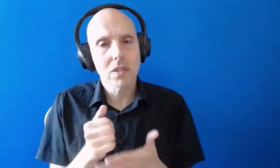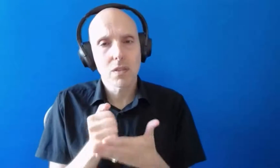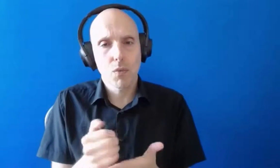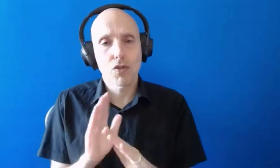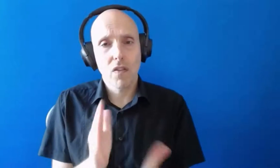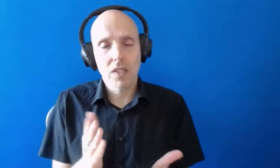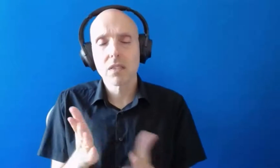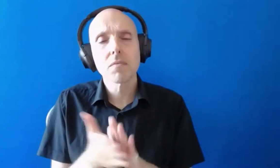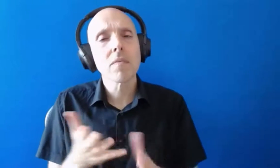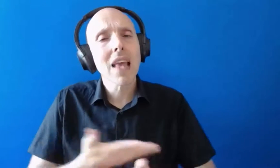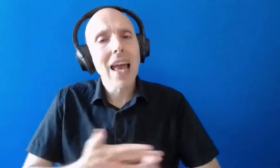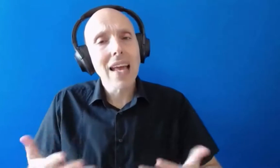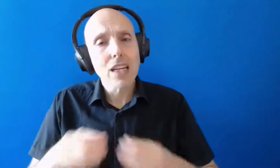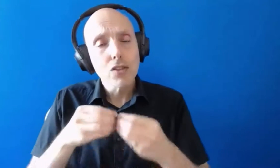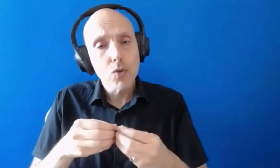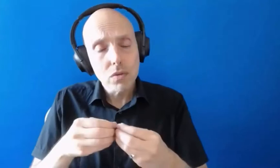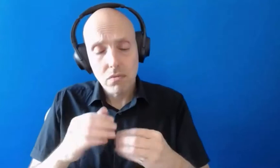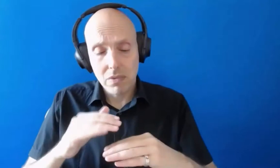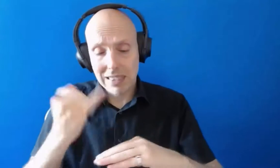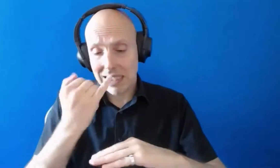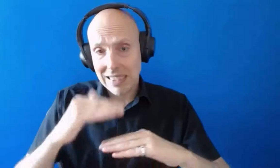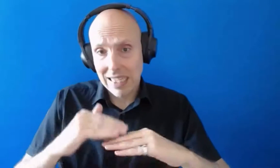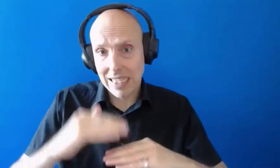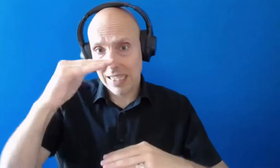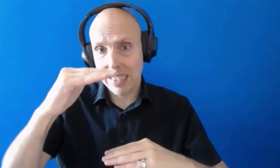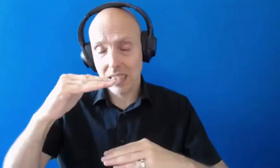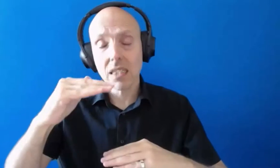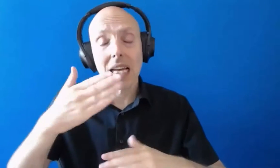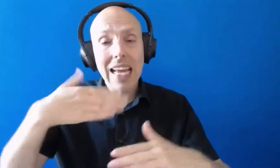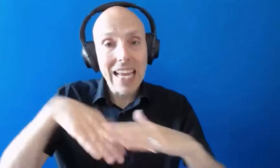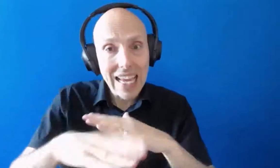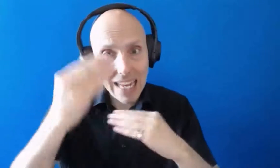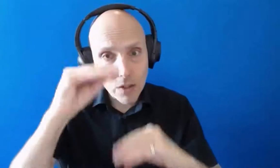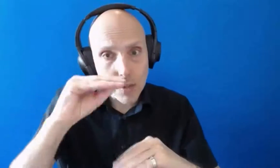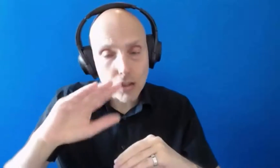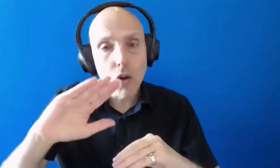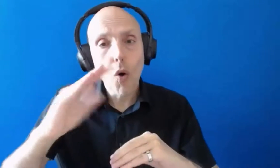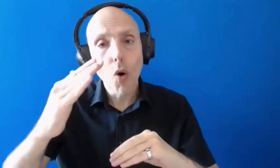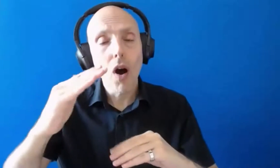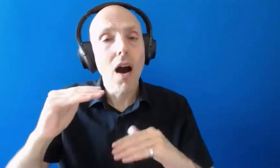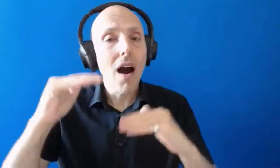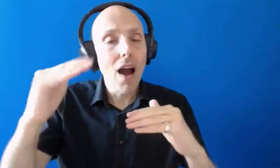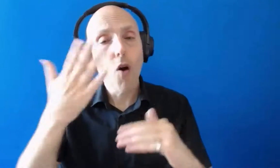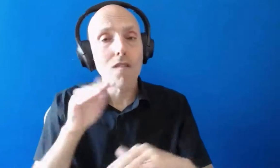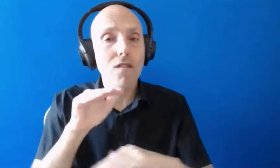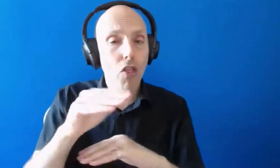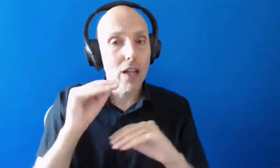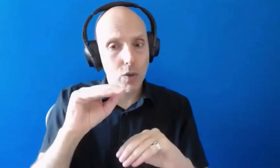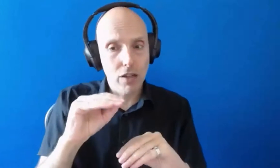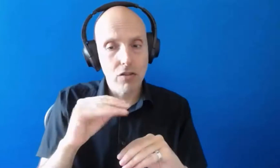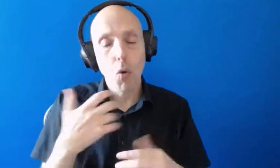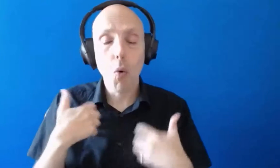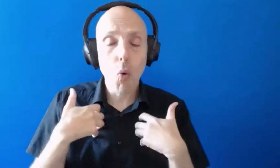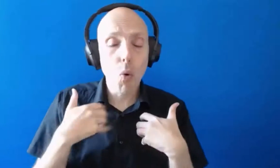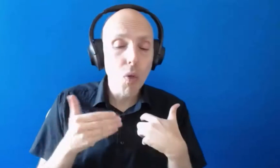student over the age of 16 that is either in or looking into enter higher or further education and we have a whole